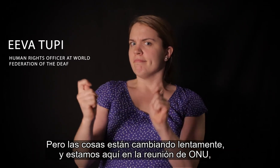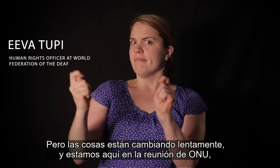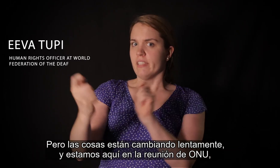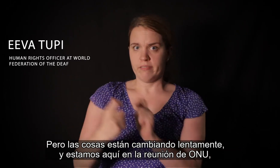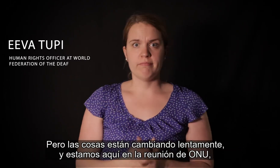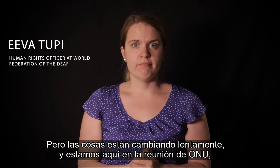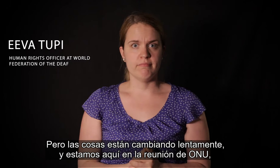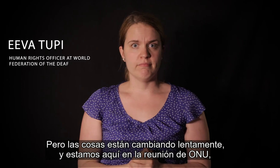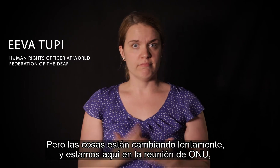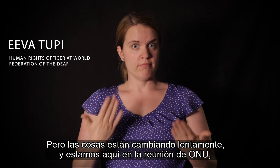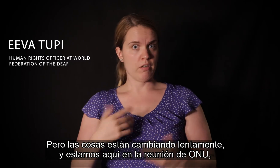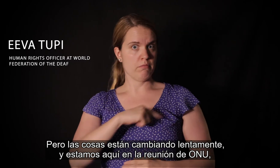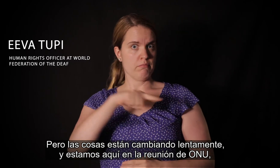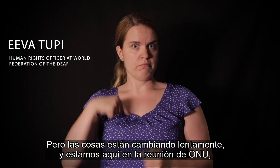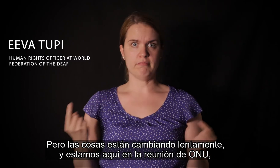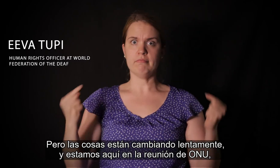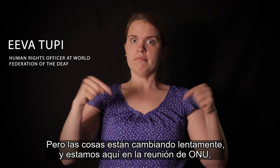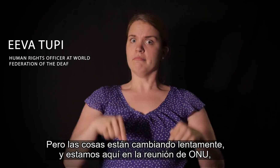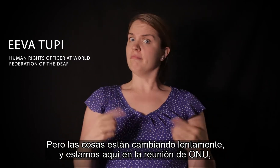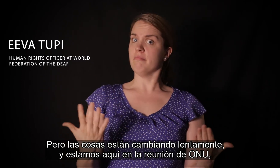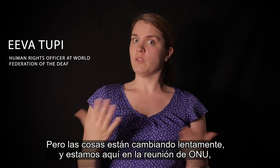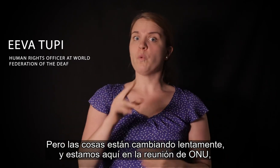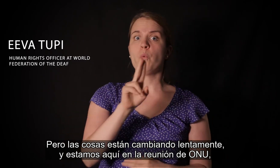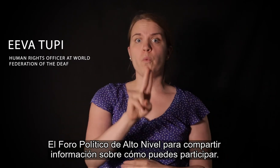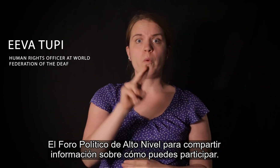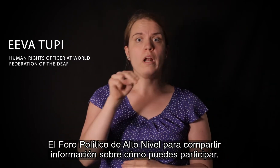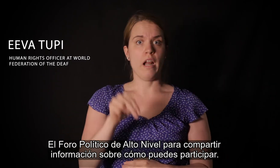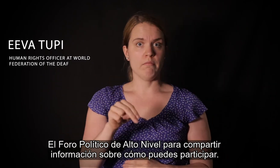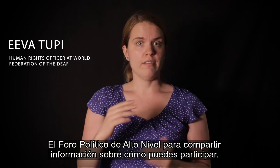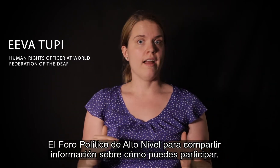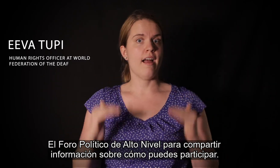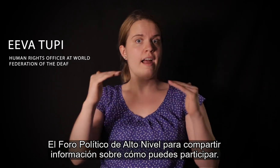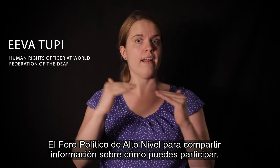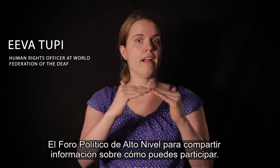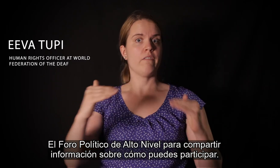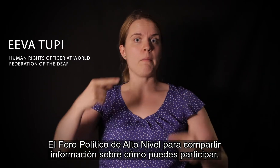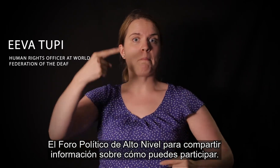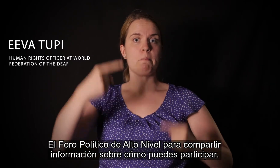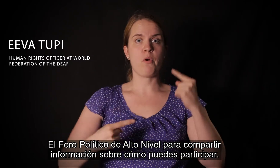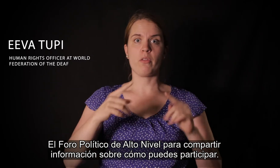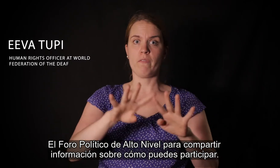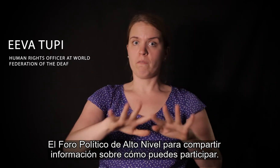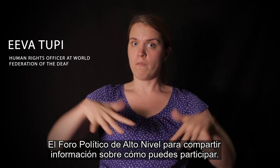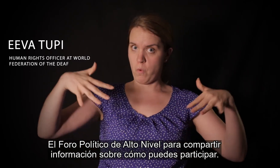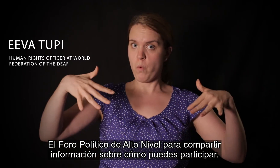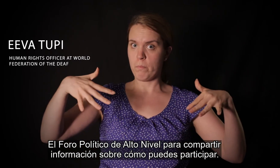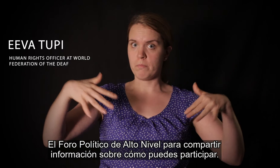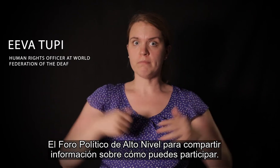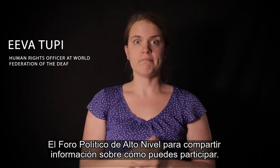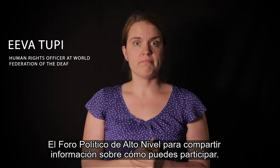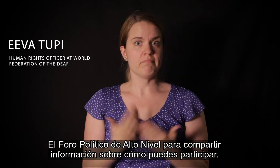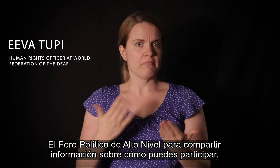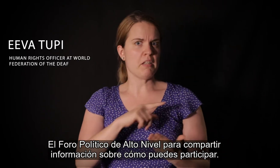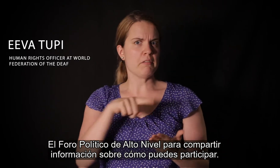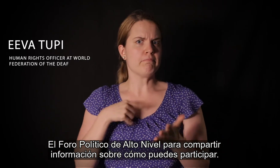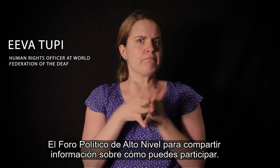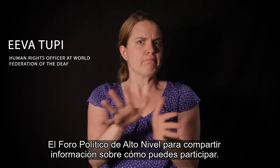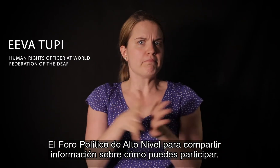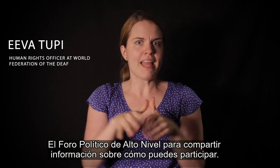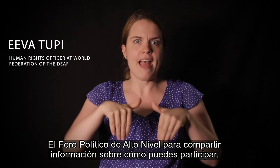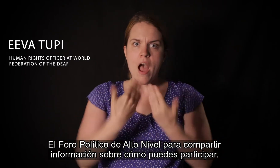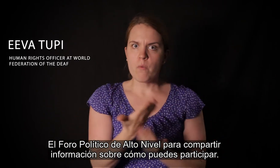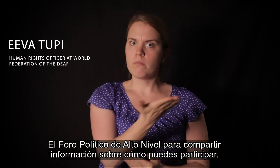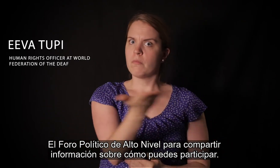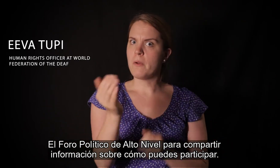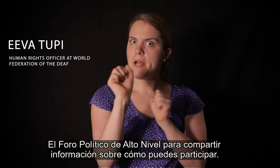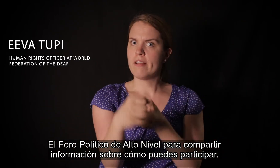changing and we are here at the meeting of the UN, the high level political forum, to share information on how you